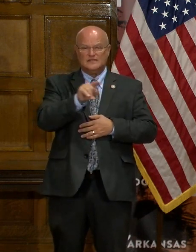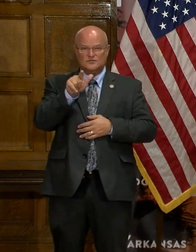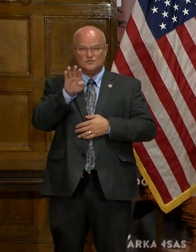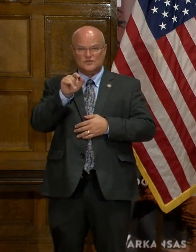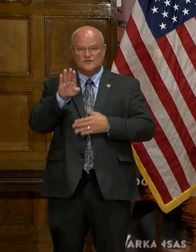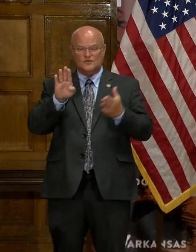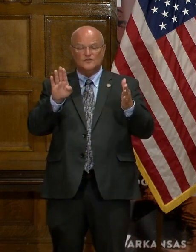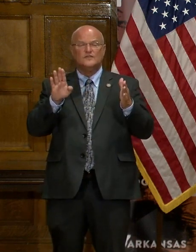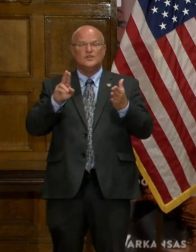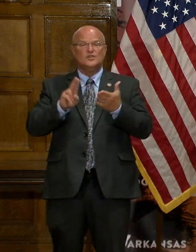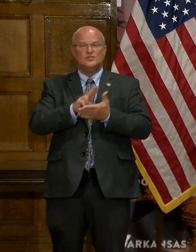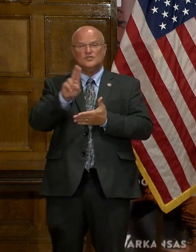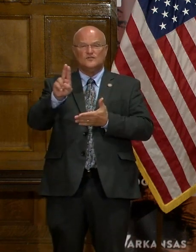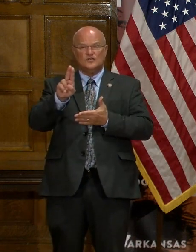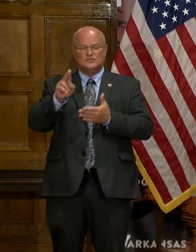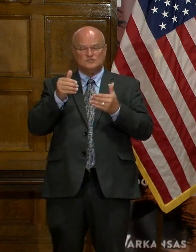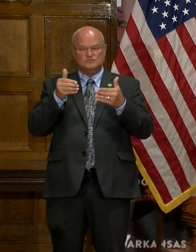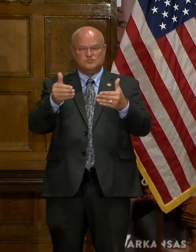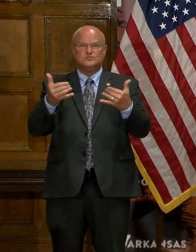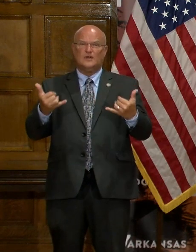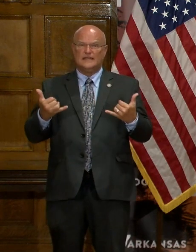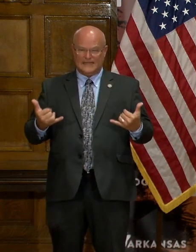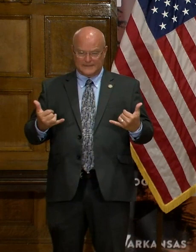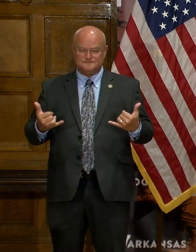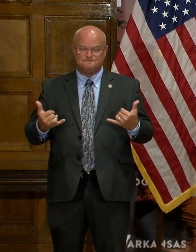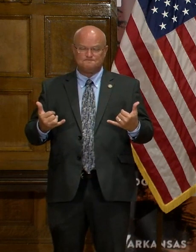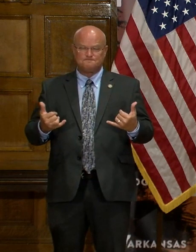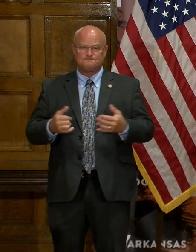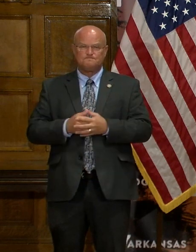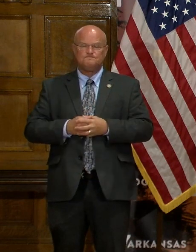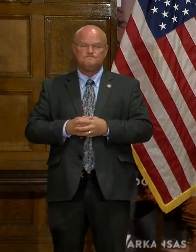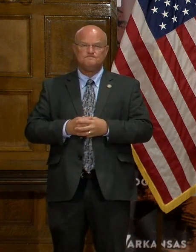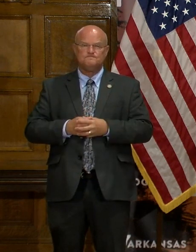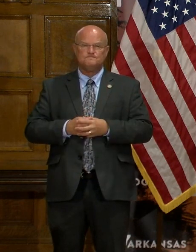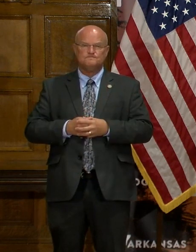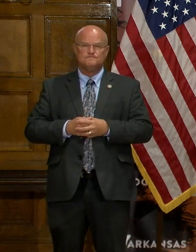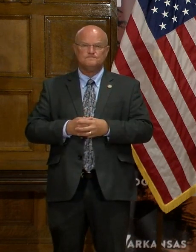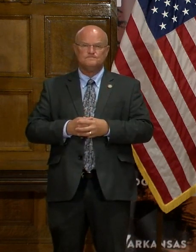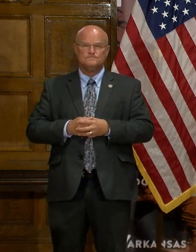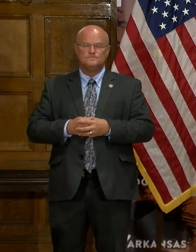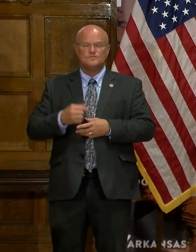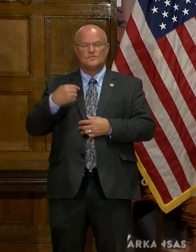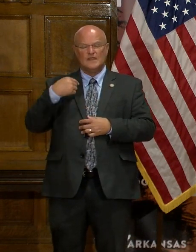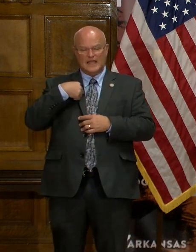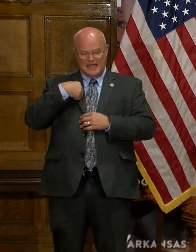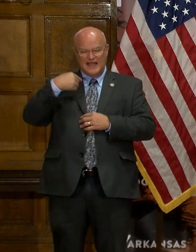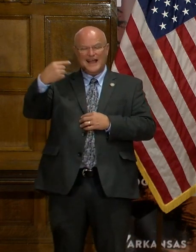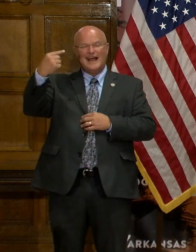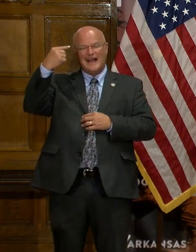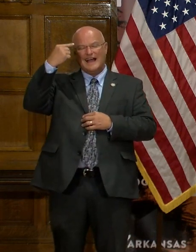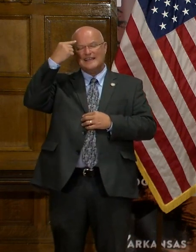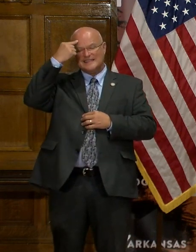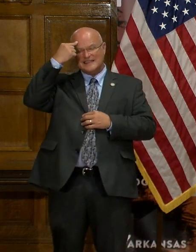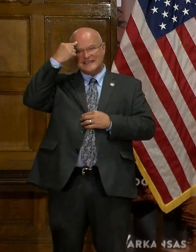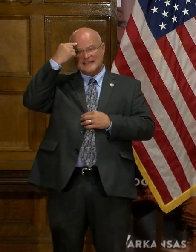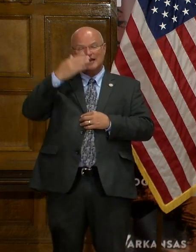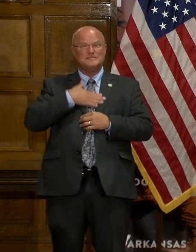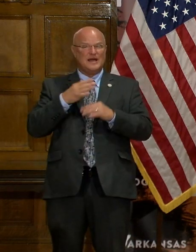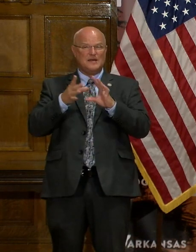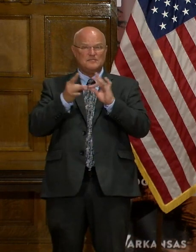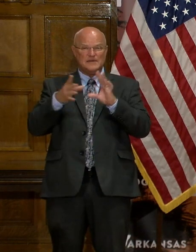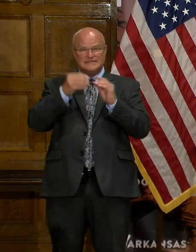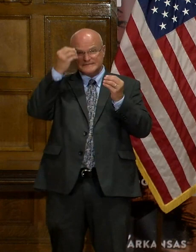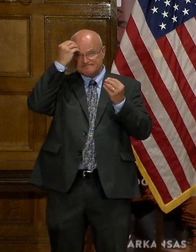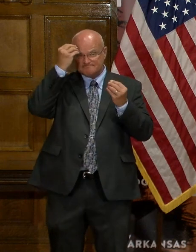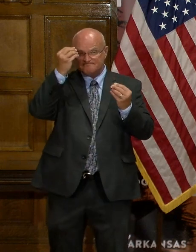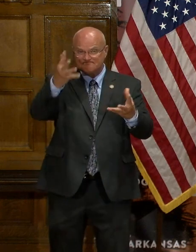universities are driving this forward. So I think that my message for today